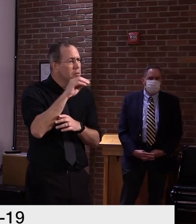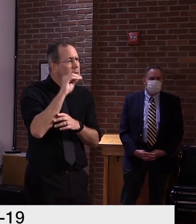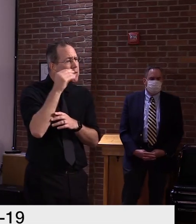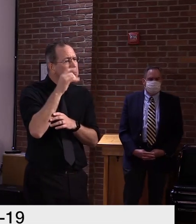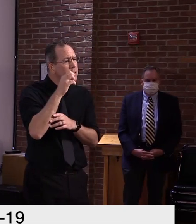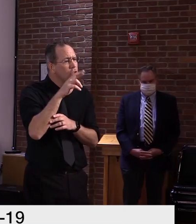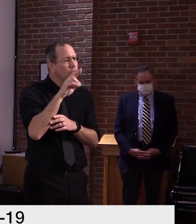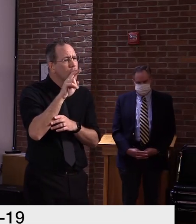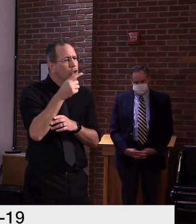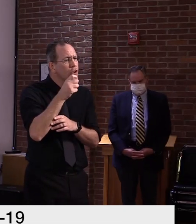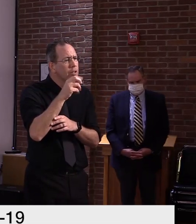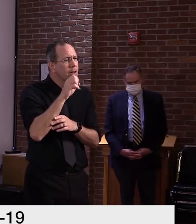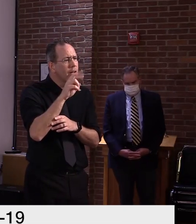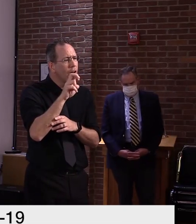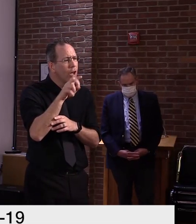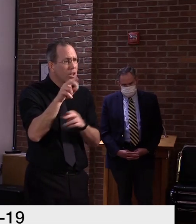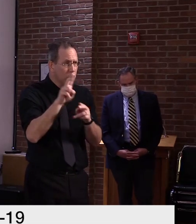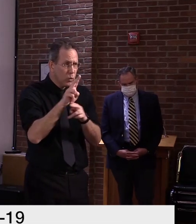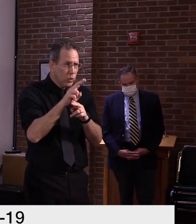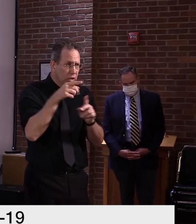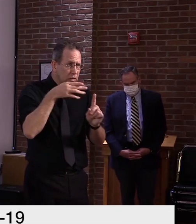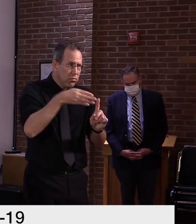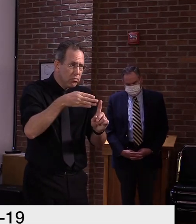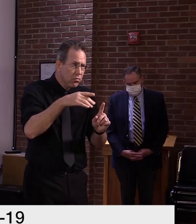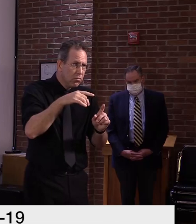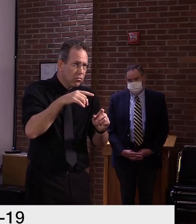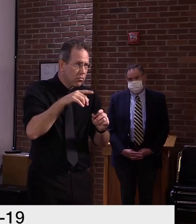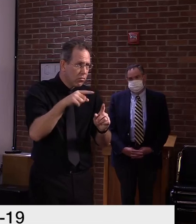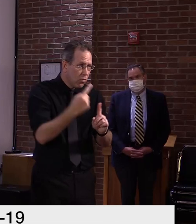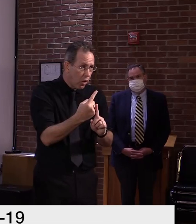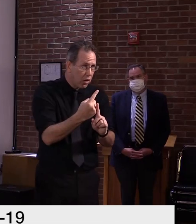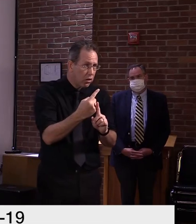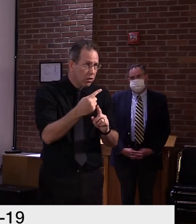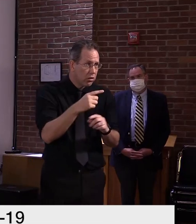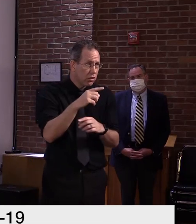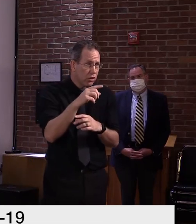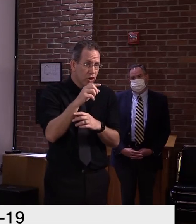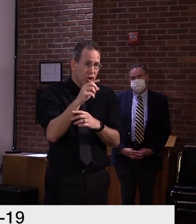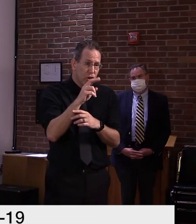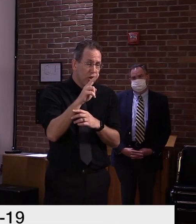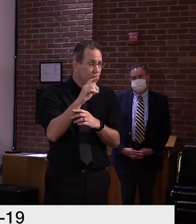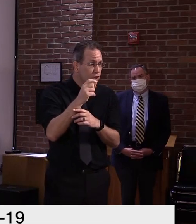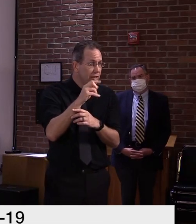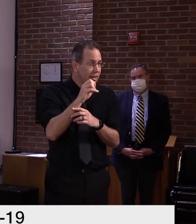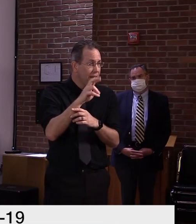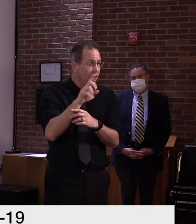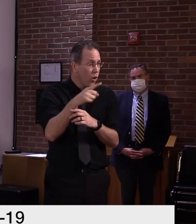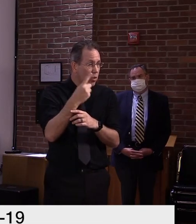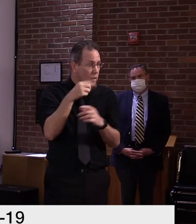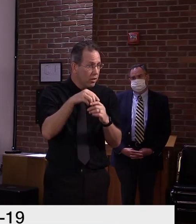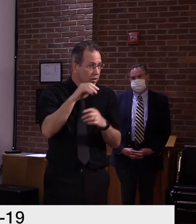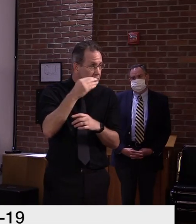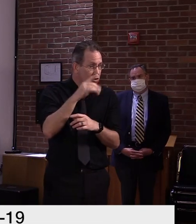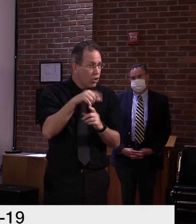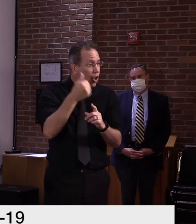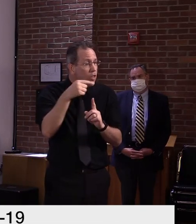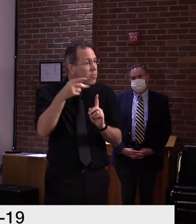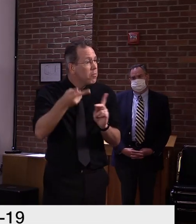if they're testing negative, they'd have no reason to report a result to us. Yep.